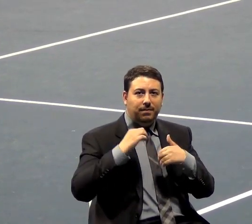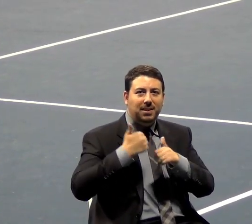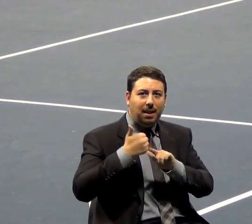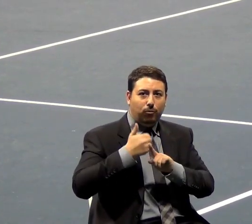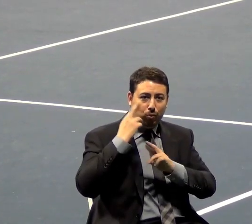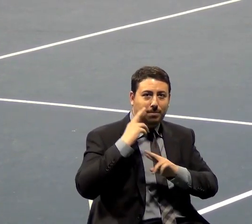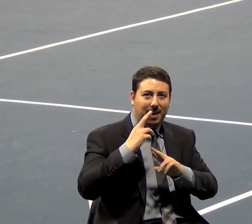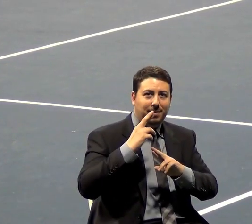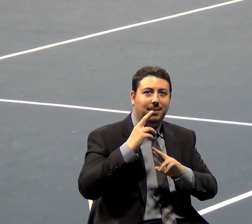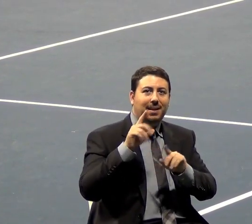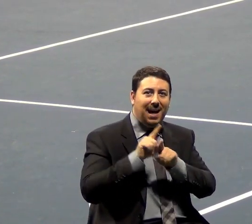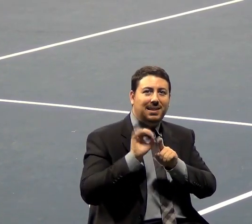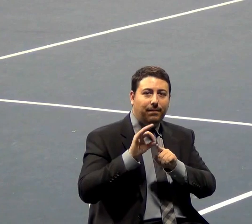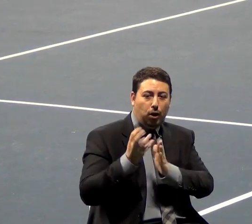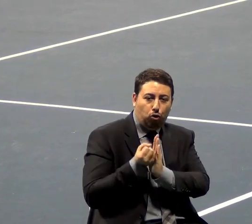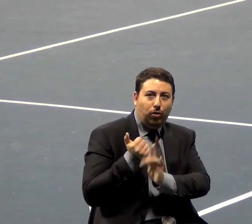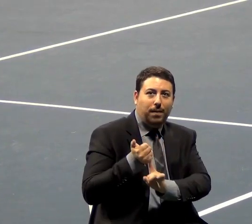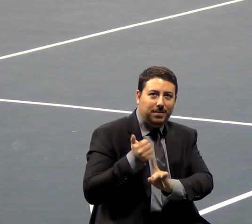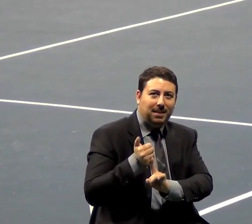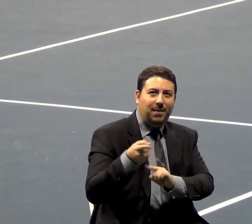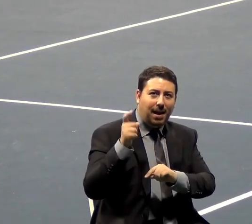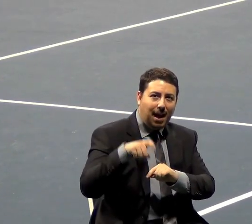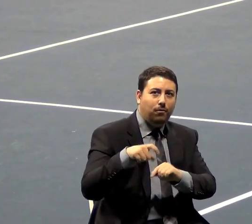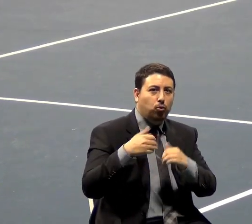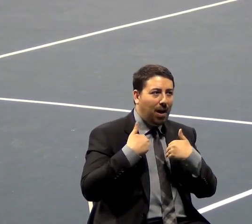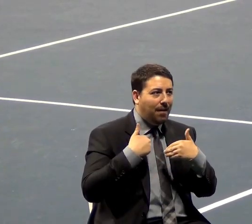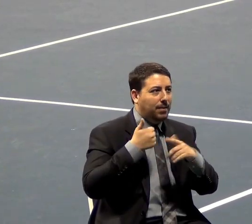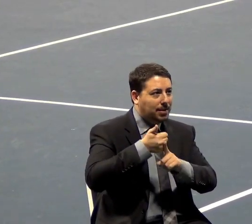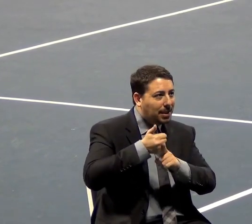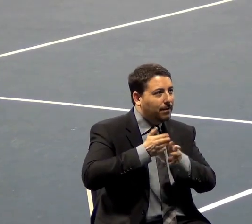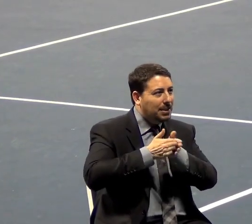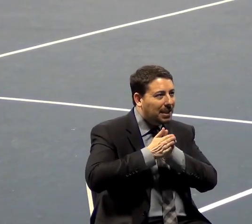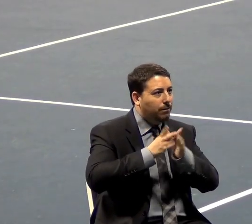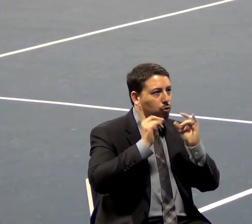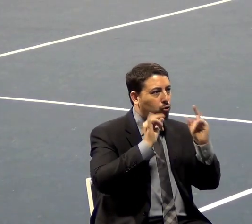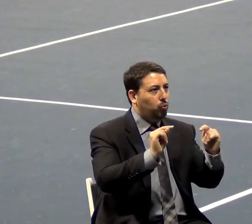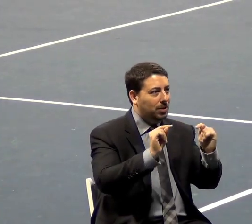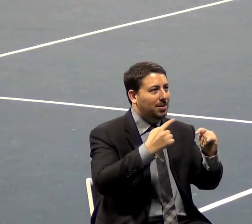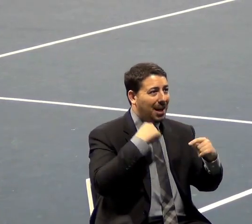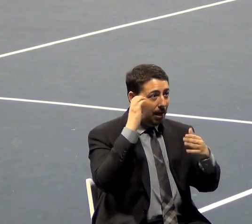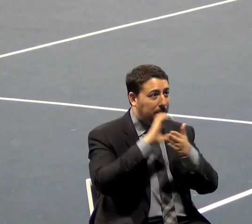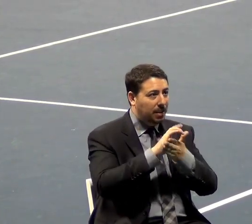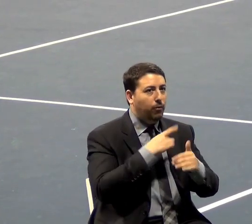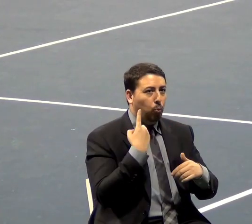earn it themselves. They have to have this incentive to do it, and I believe it will be a healthy country.